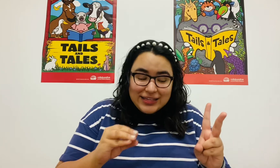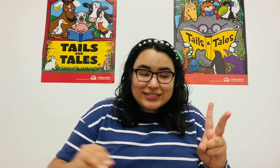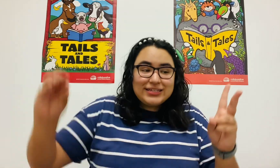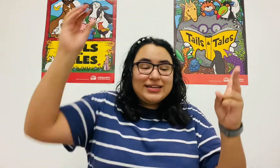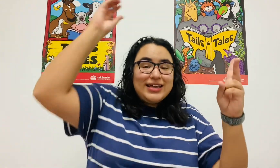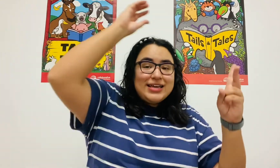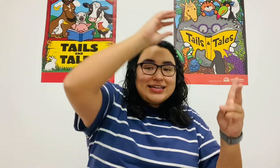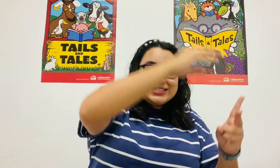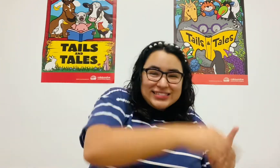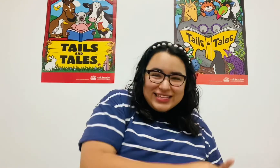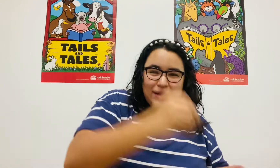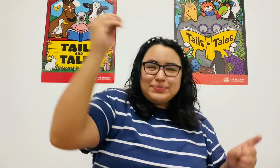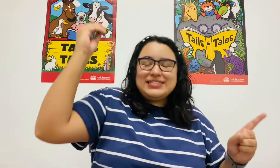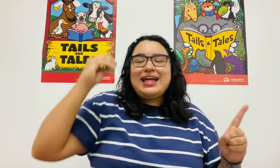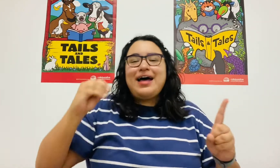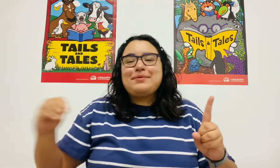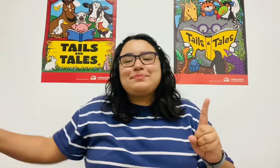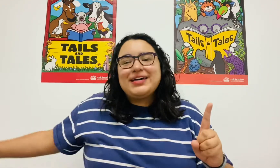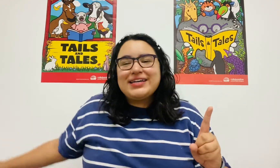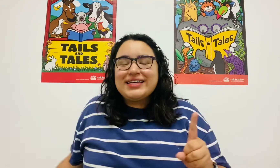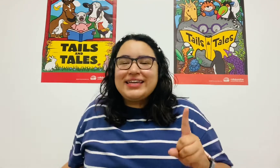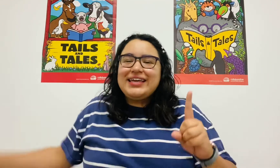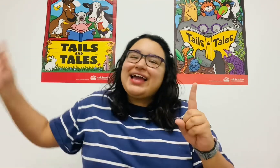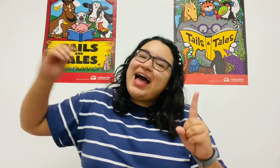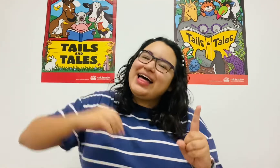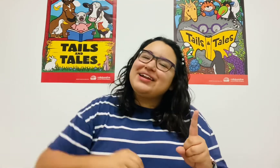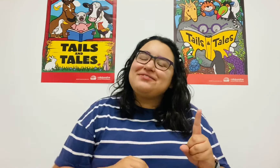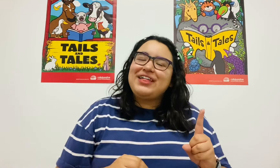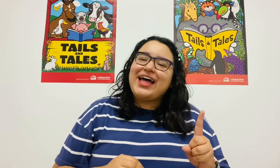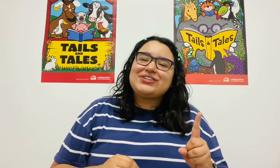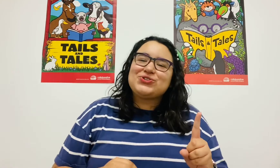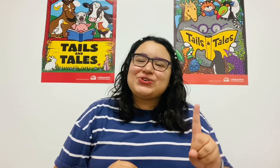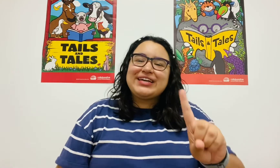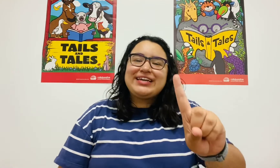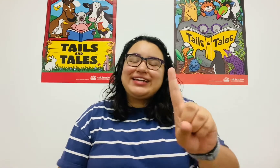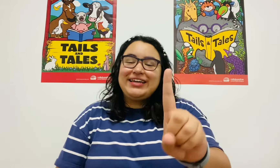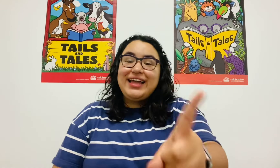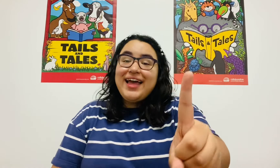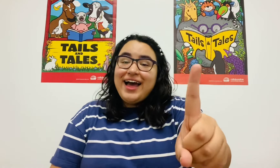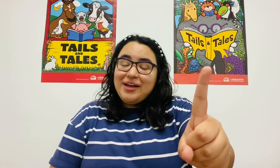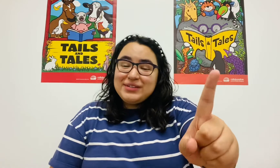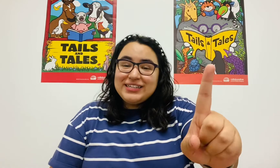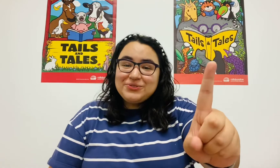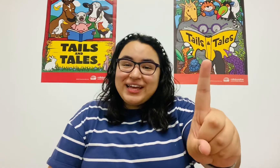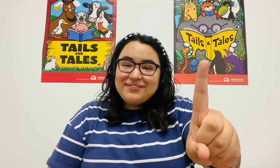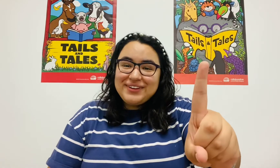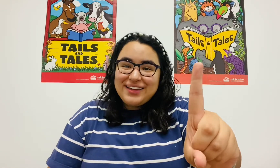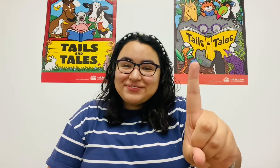snaps that monkey out of that tree. How many do we have left?